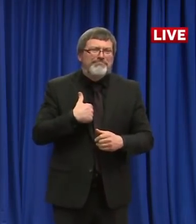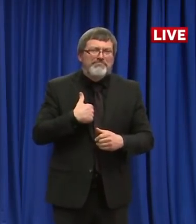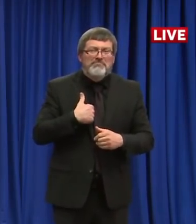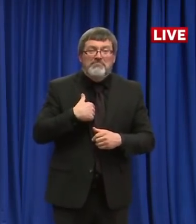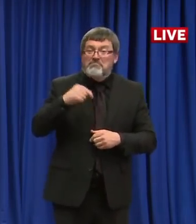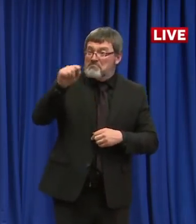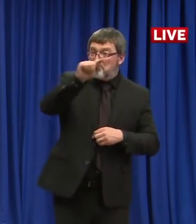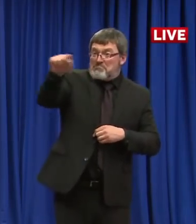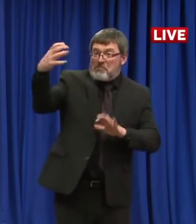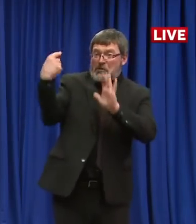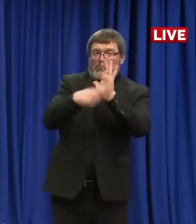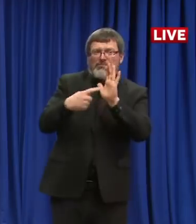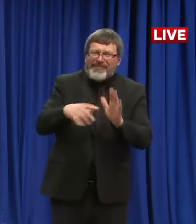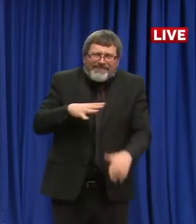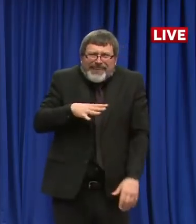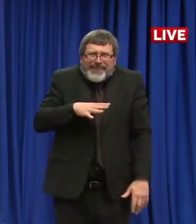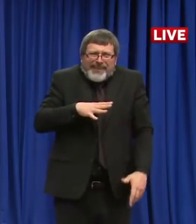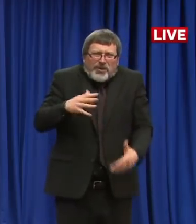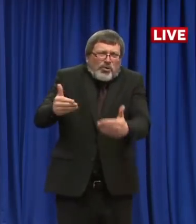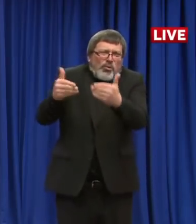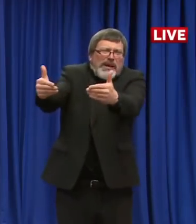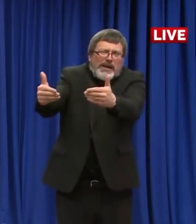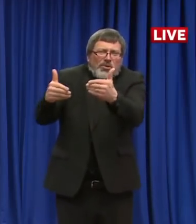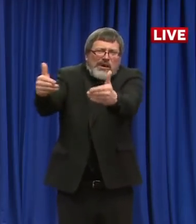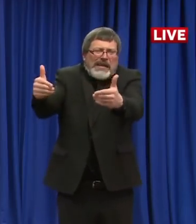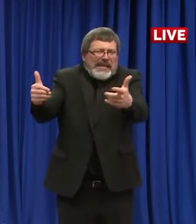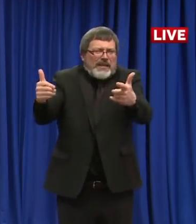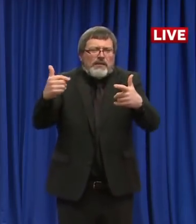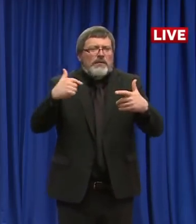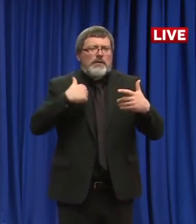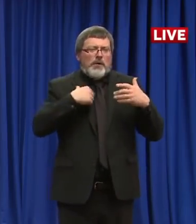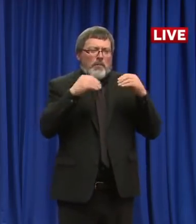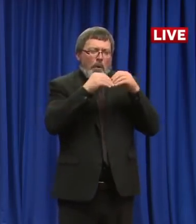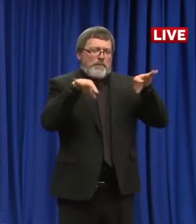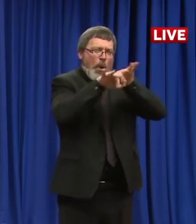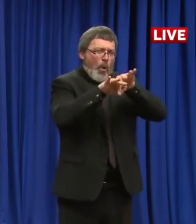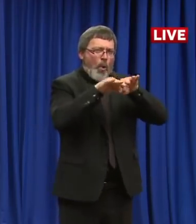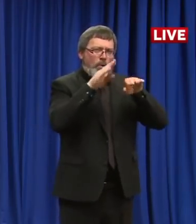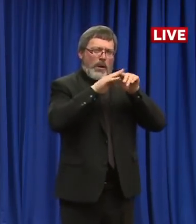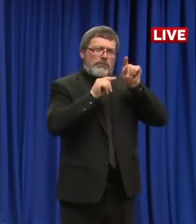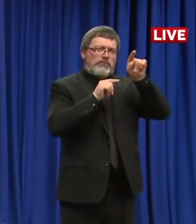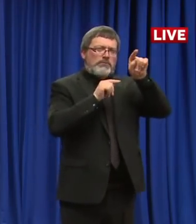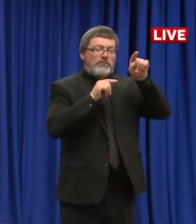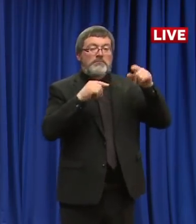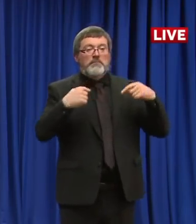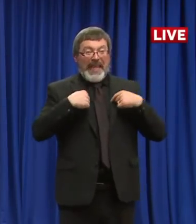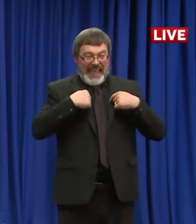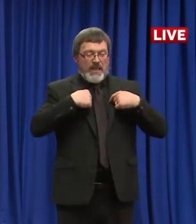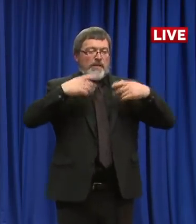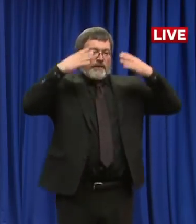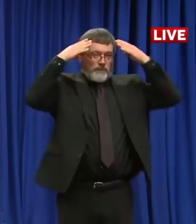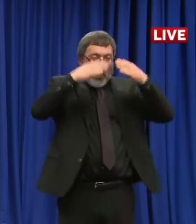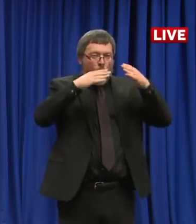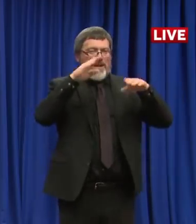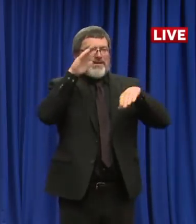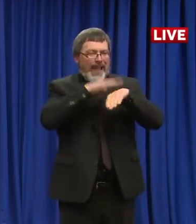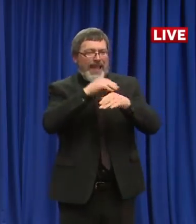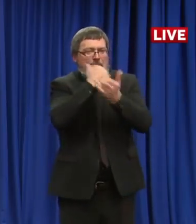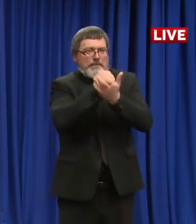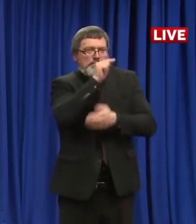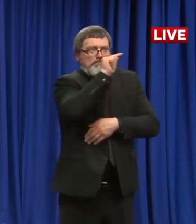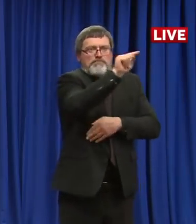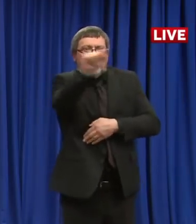them. We don't have any time for that. We're just focused on getting relief out quickly, getting it out fast. I think we've handled the ability and the